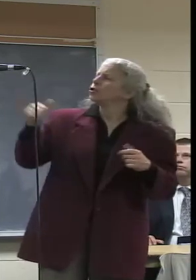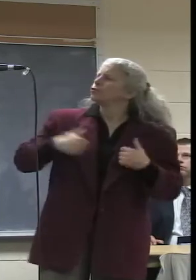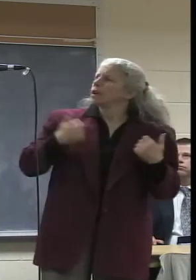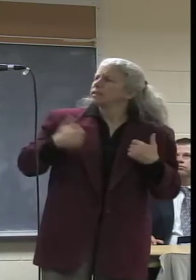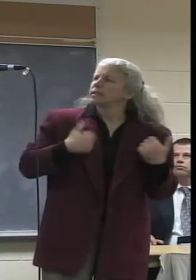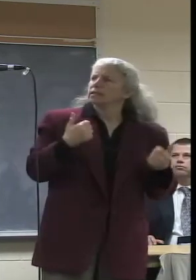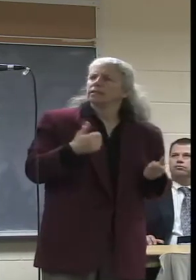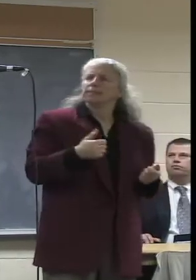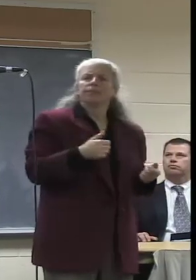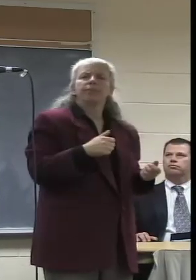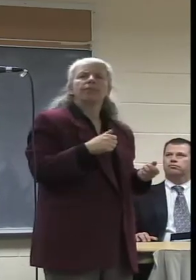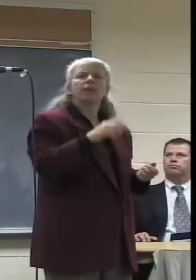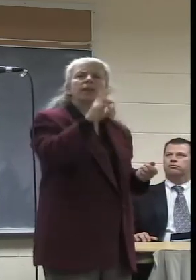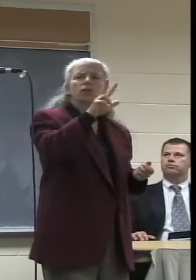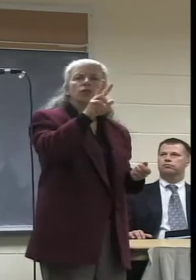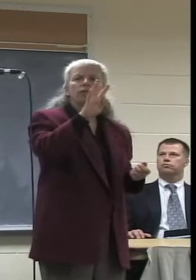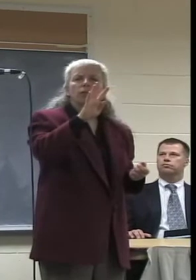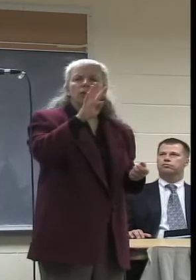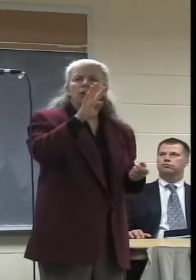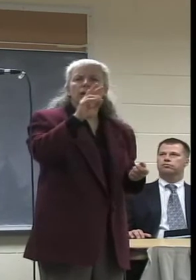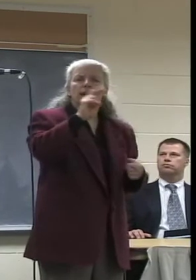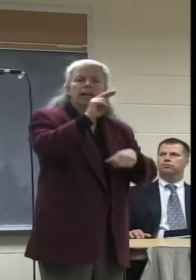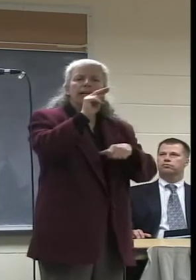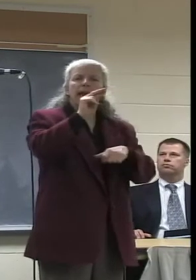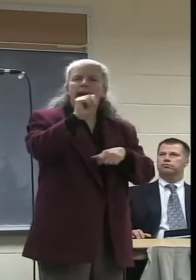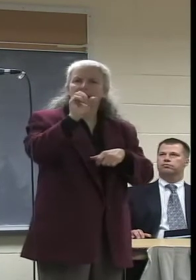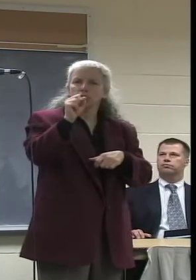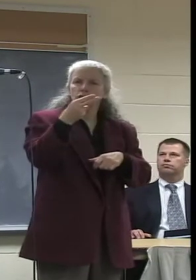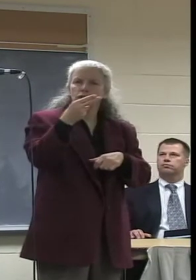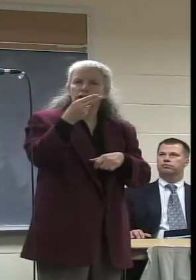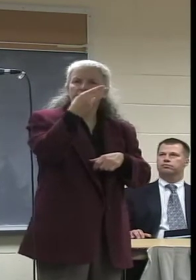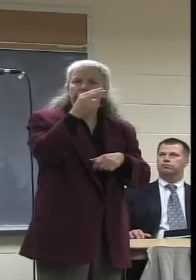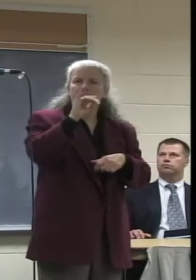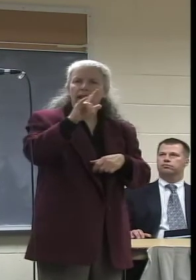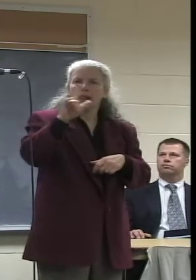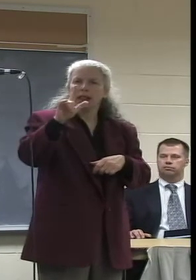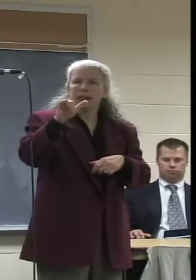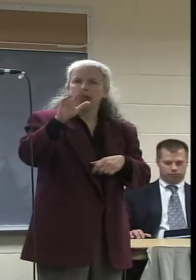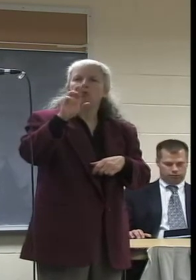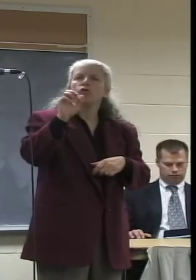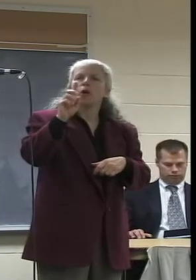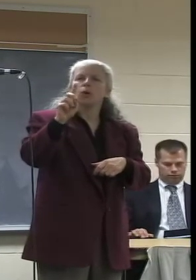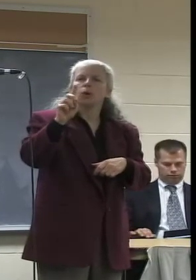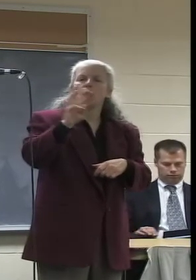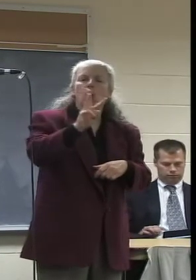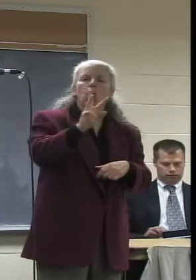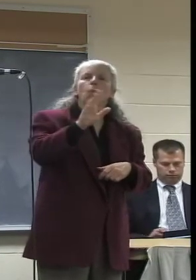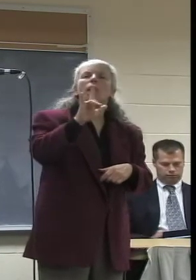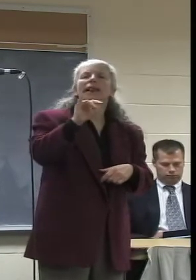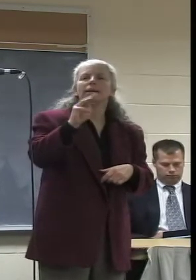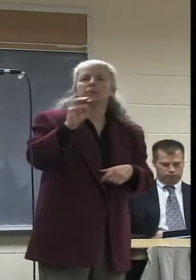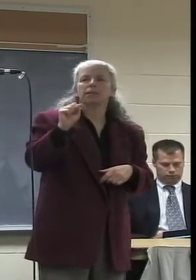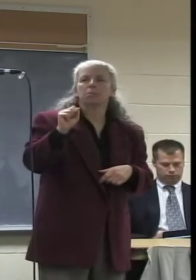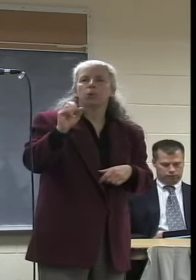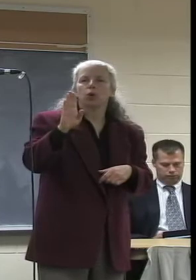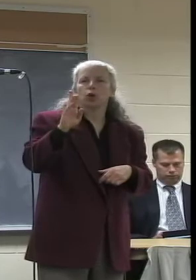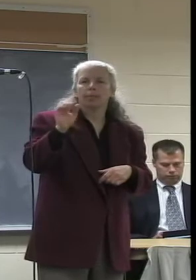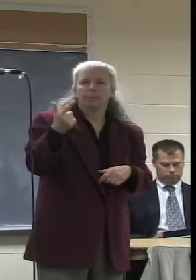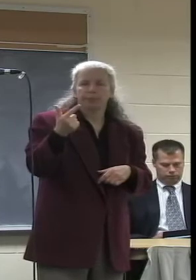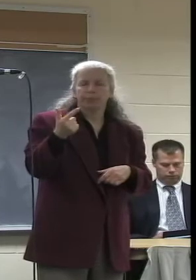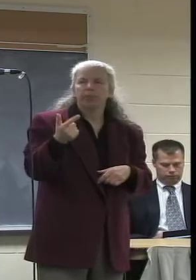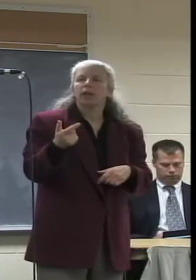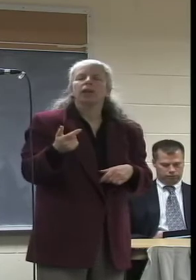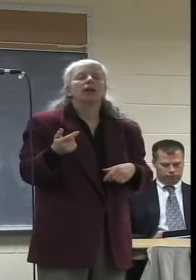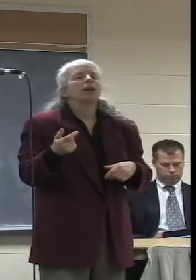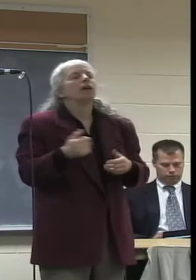Sure. My address is 34 Nash Hill Road in Williamsburg. Thank you. I'm here to ask Comcast